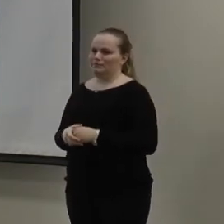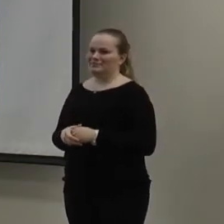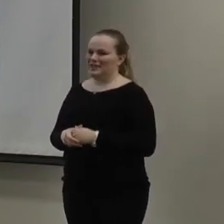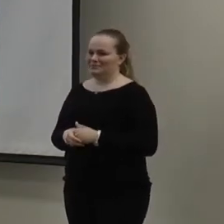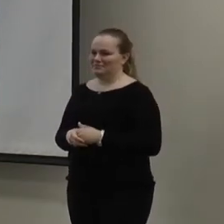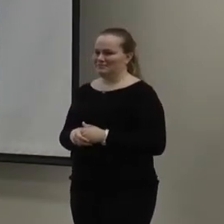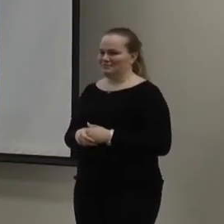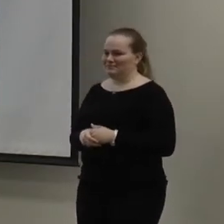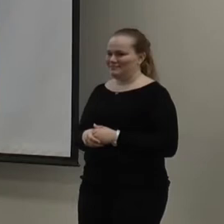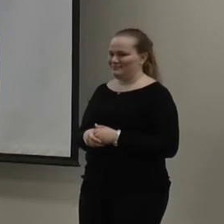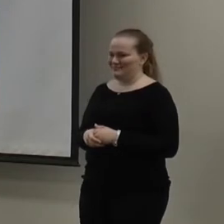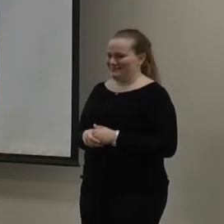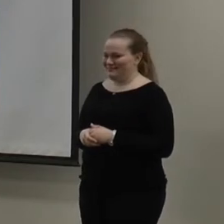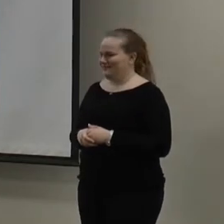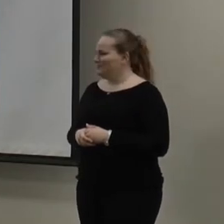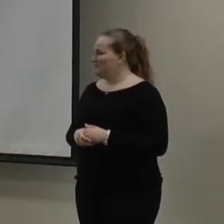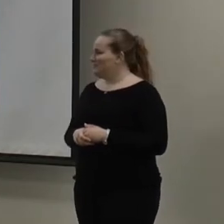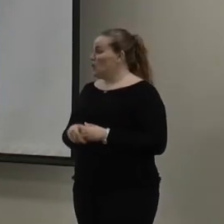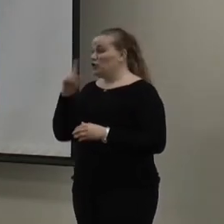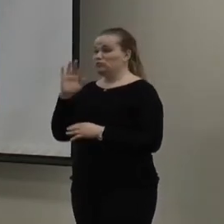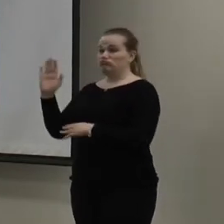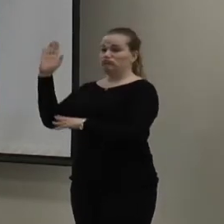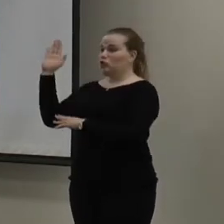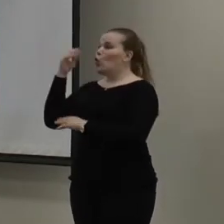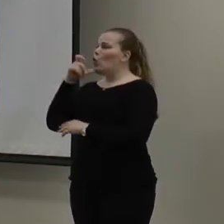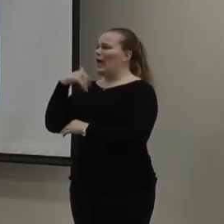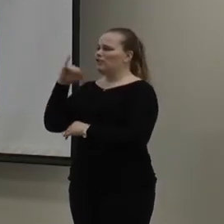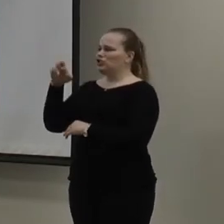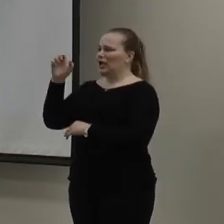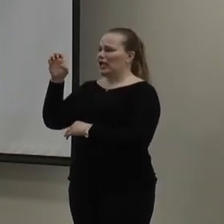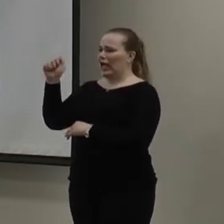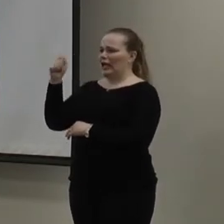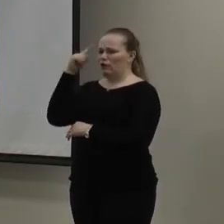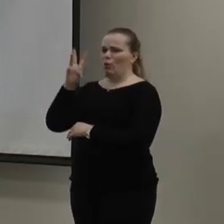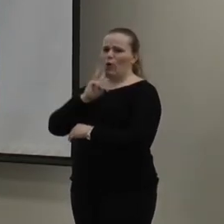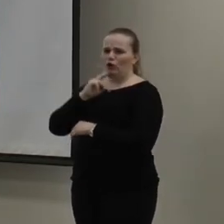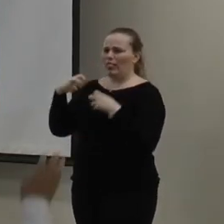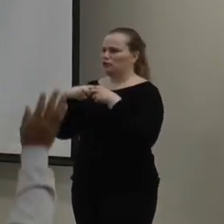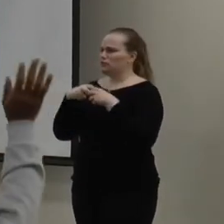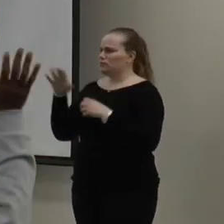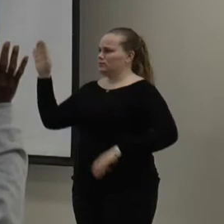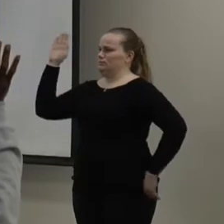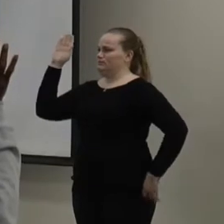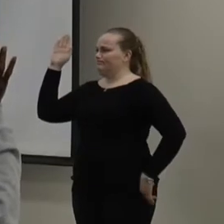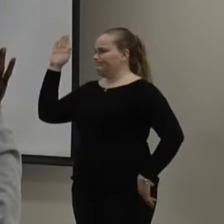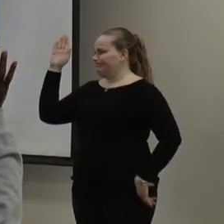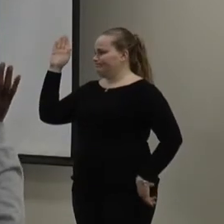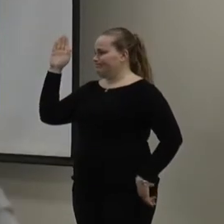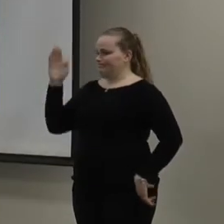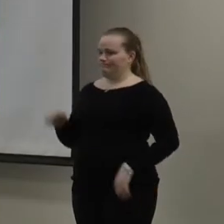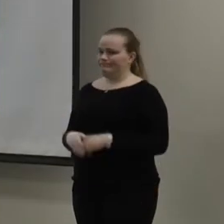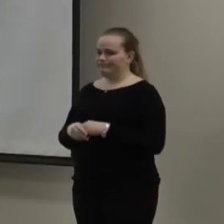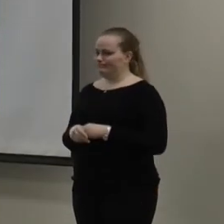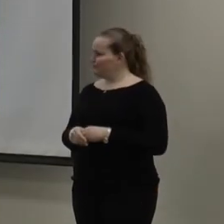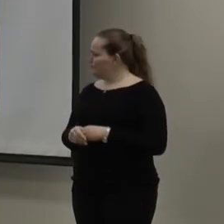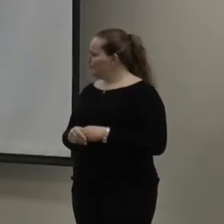Great. So, just a quick show of hands. Who has JEA for water or electricity or both? Awesome.